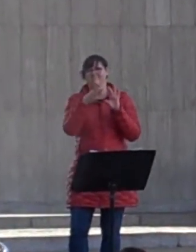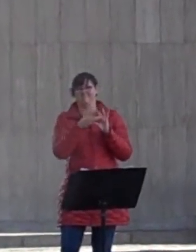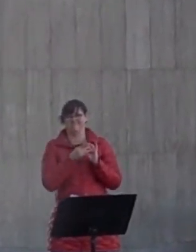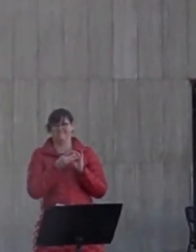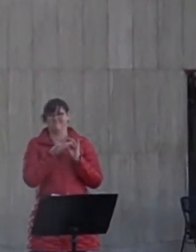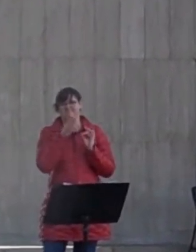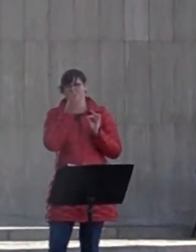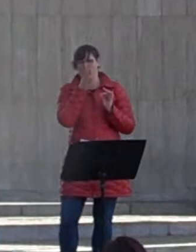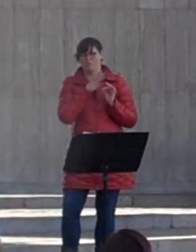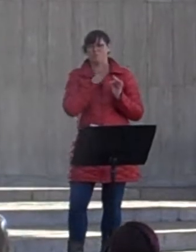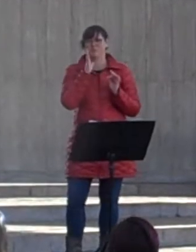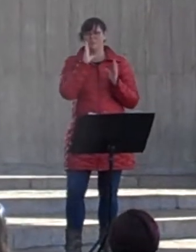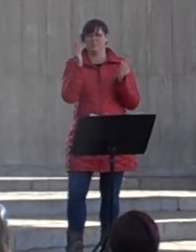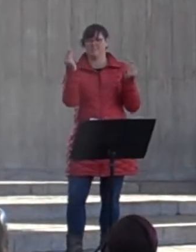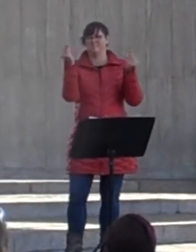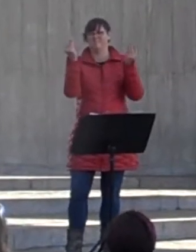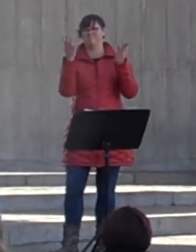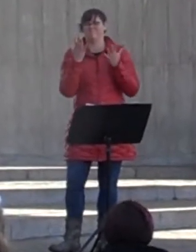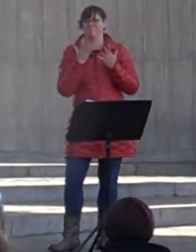stem.